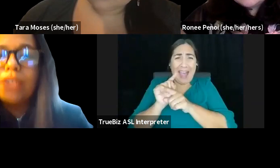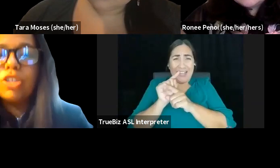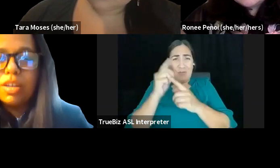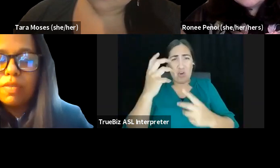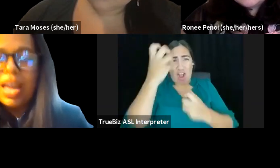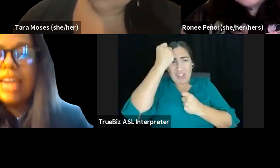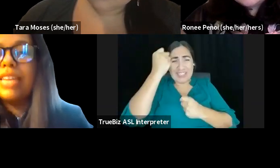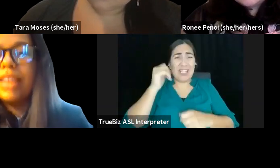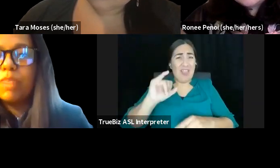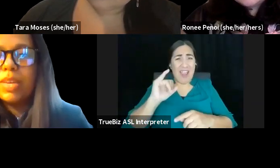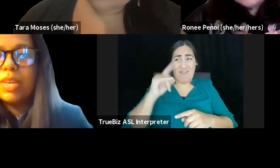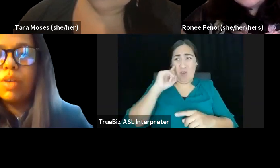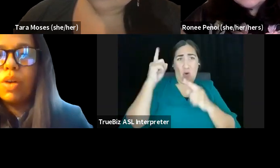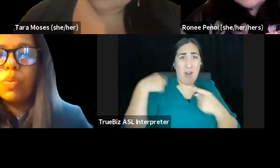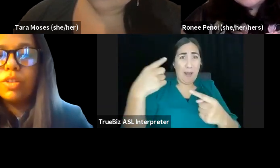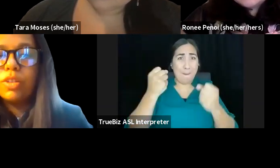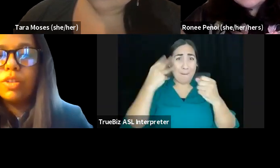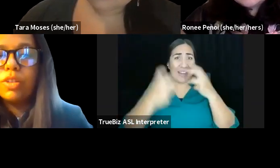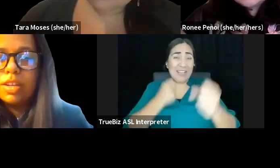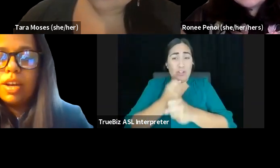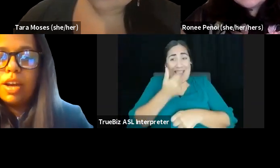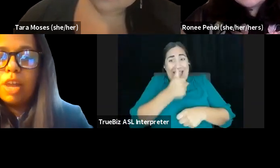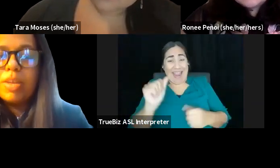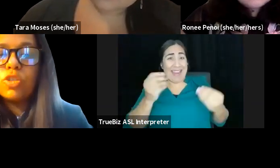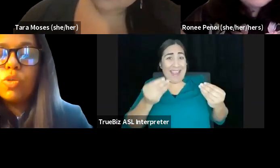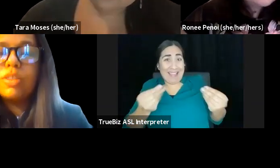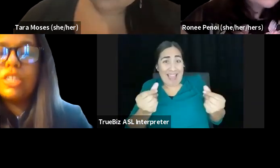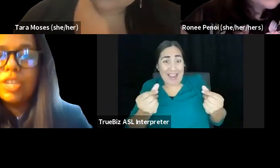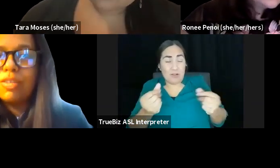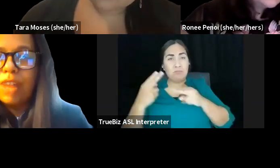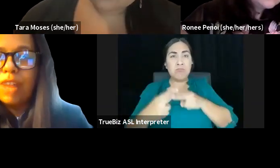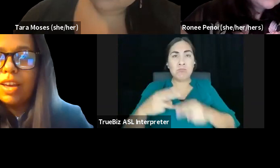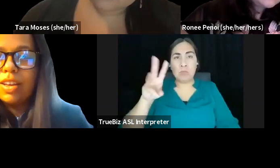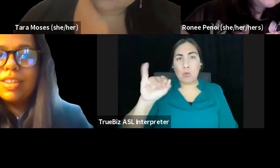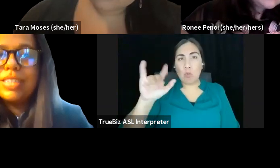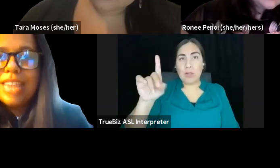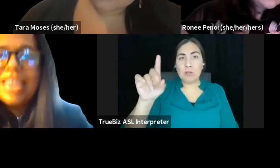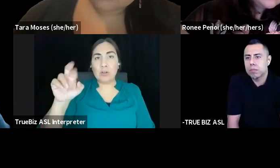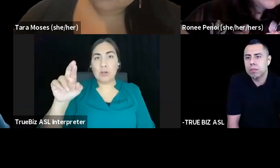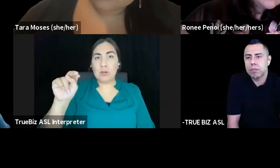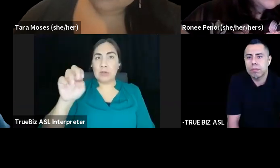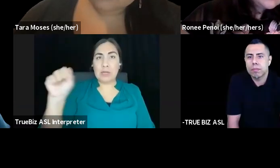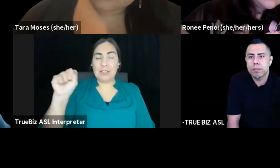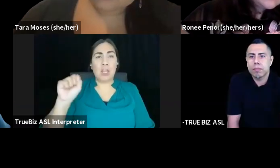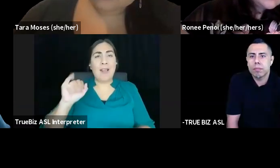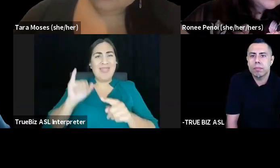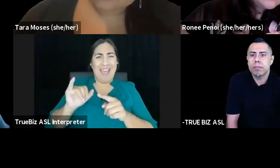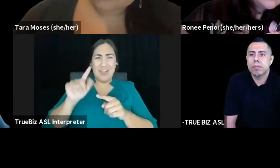of any land being a wilderness, um, is a tool to justify taking over land because it was like,